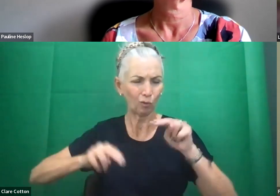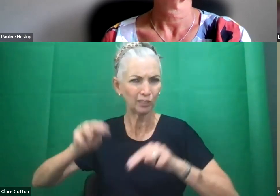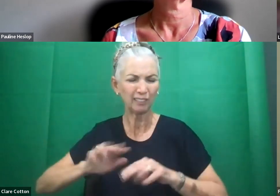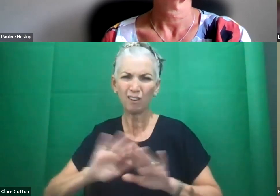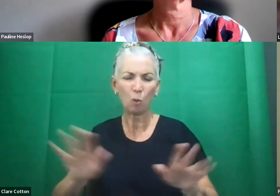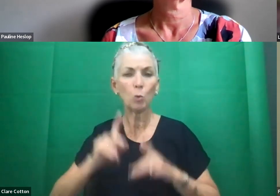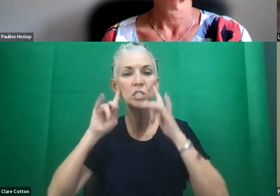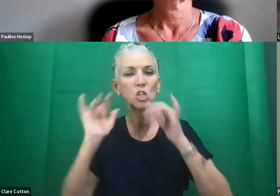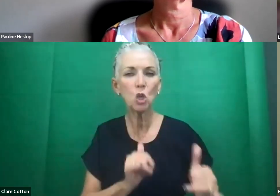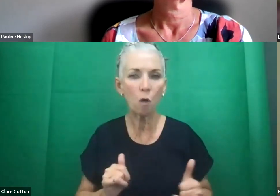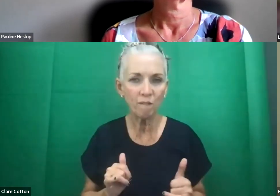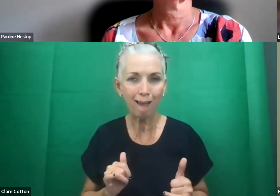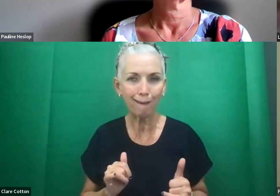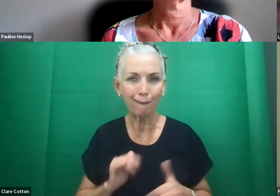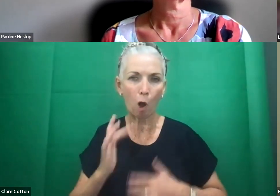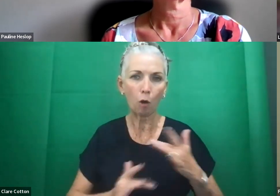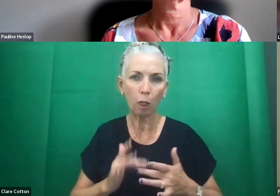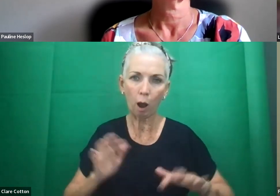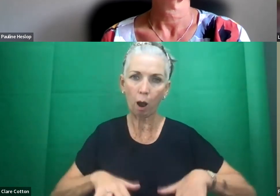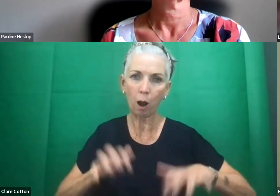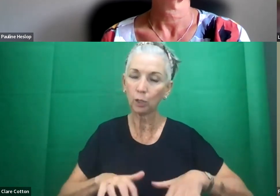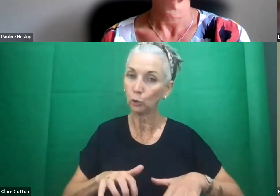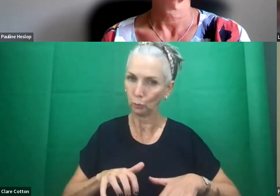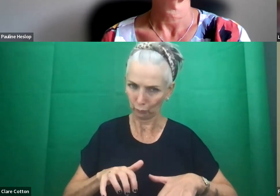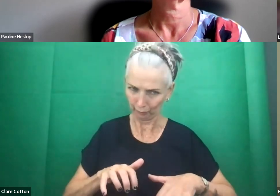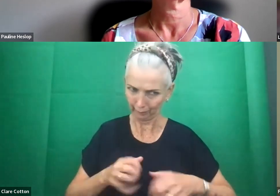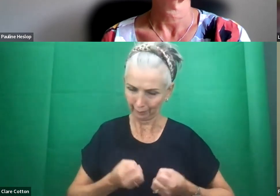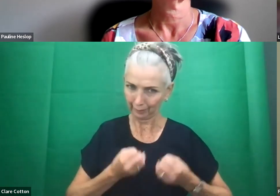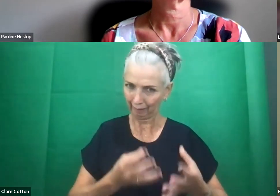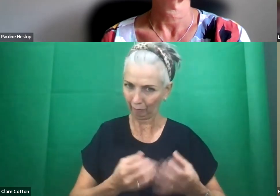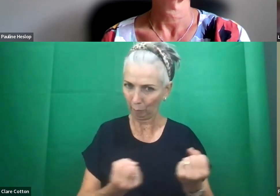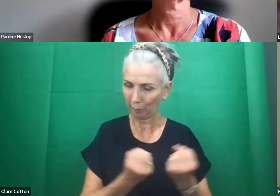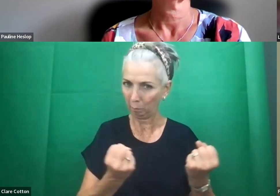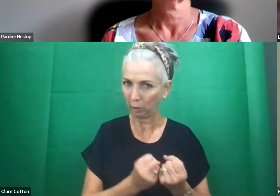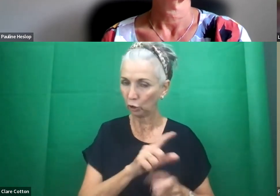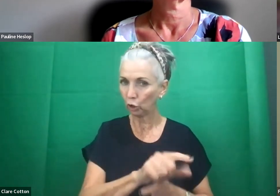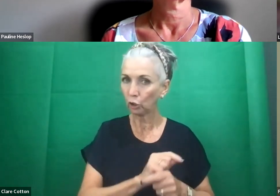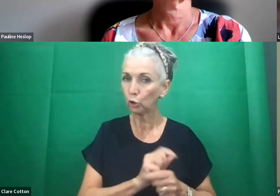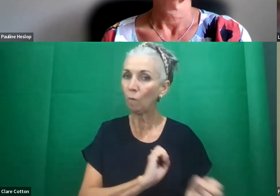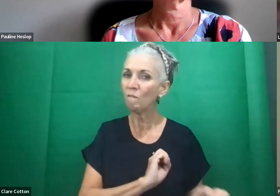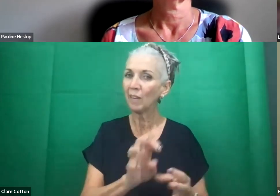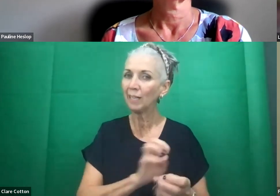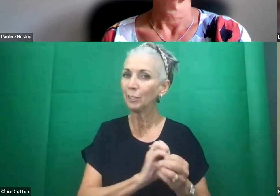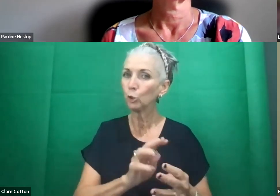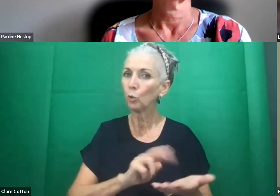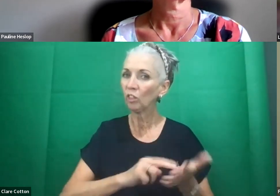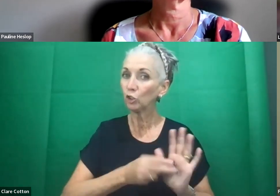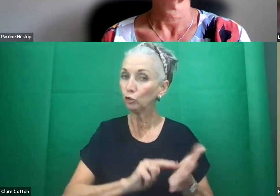and you didn't give people a chance to really feed into a strategy. And instead of the government